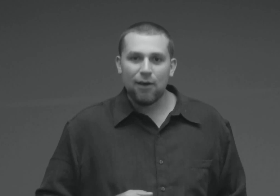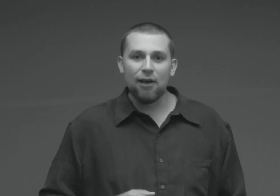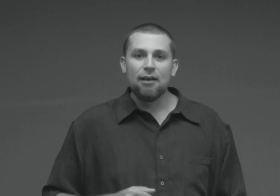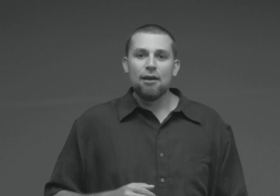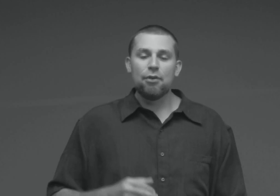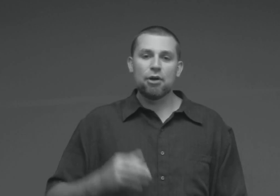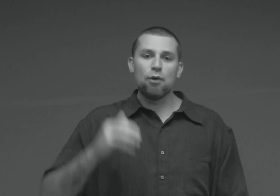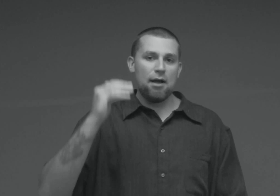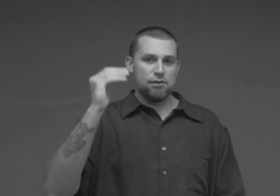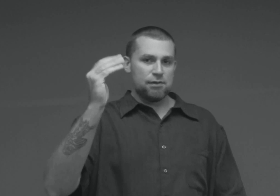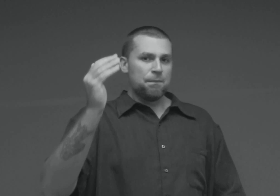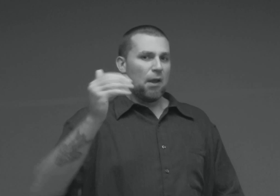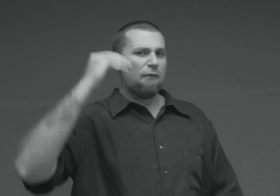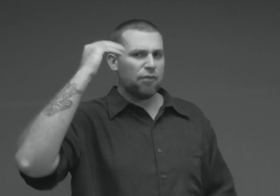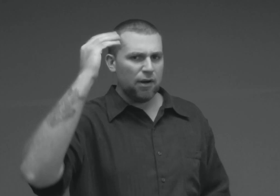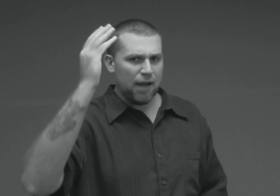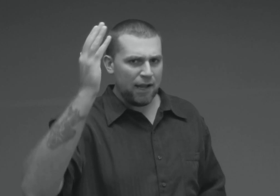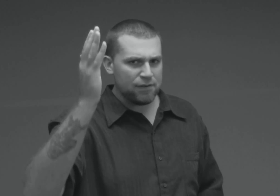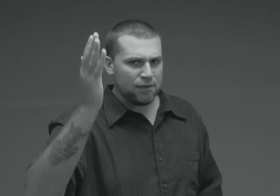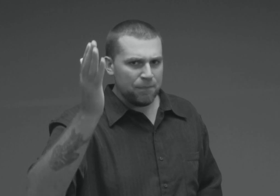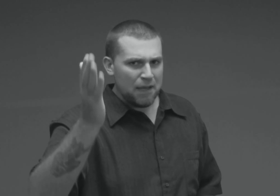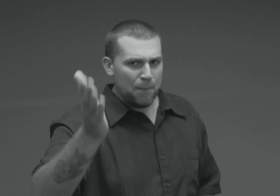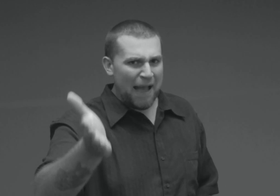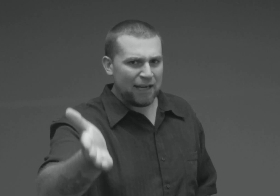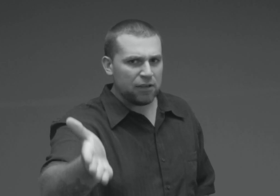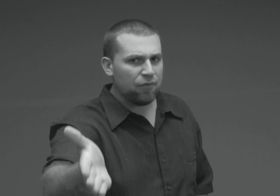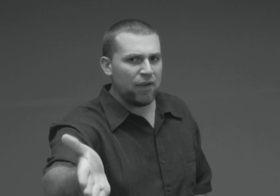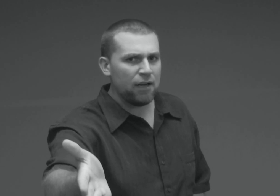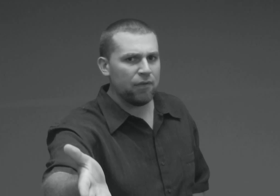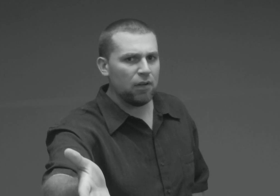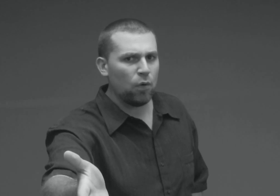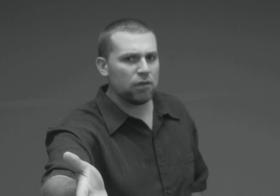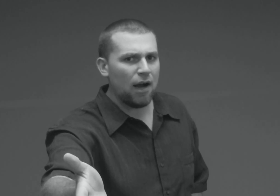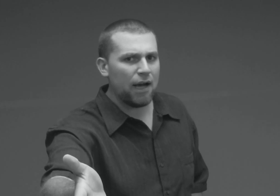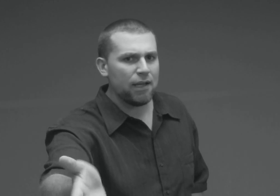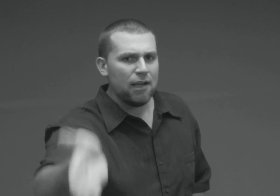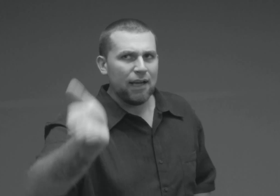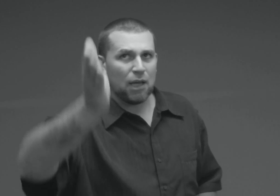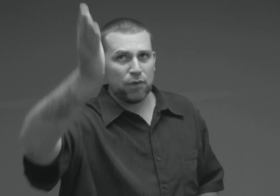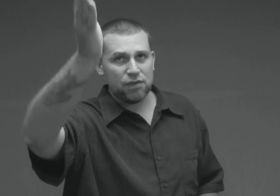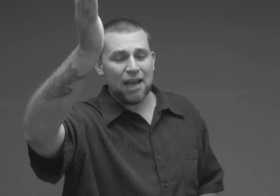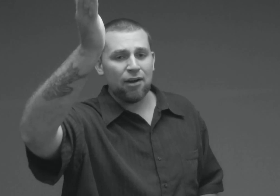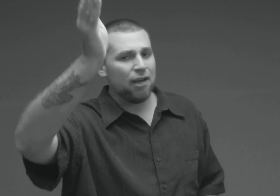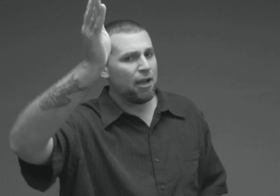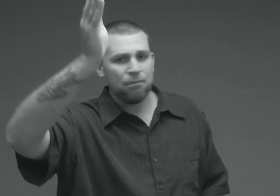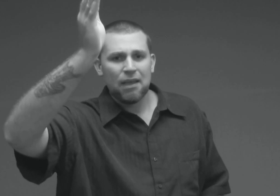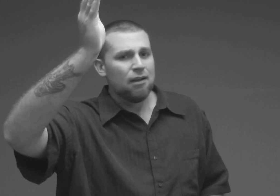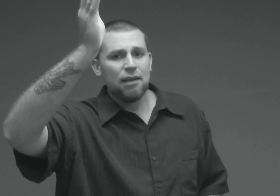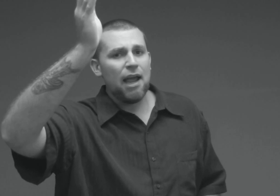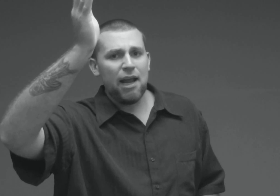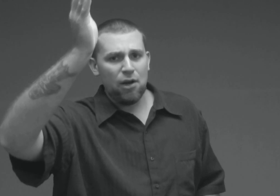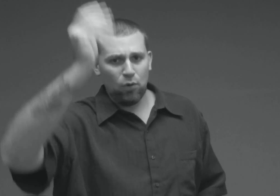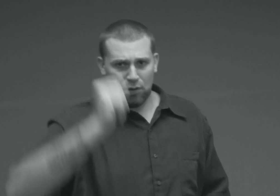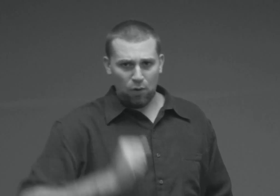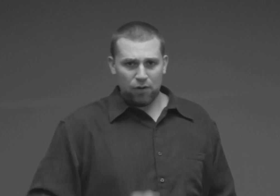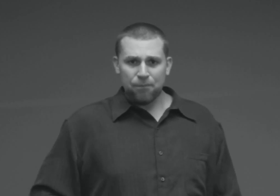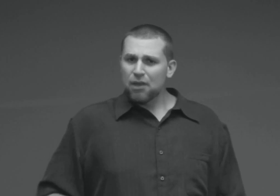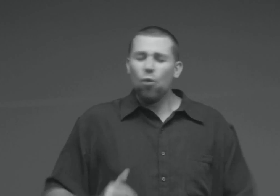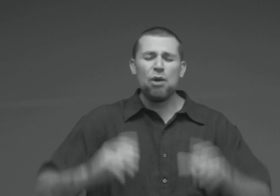crowns off of their heads, back at the feet of the Lord God. And they would say unto Him, Nay, O Lord, we